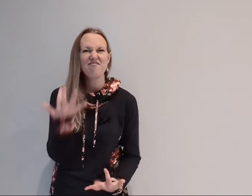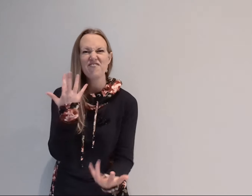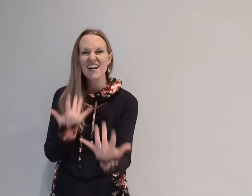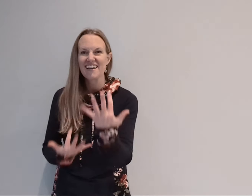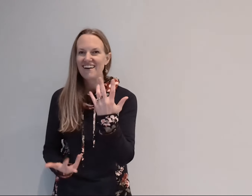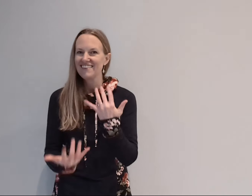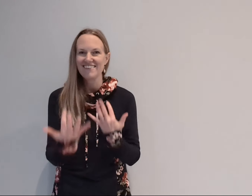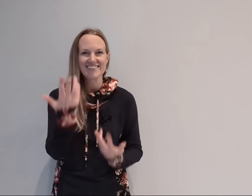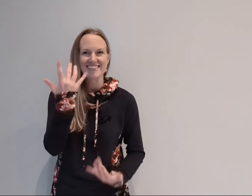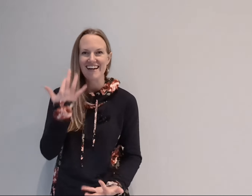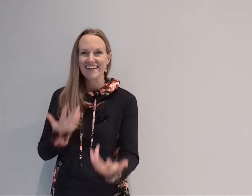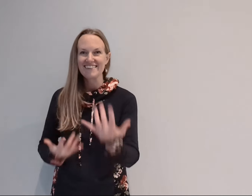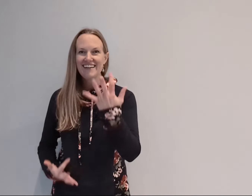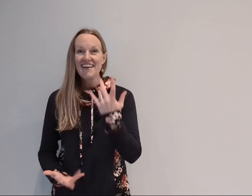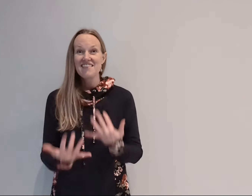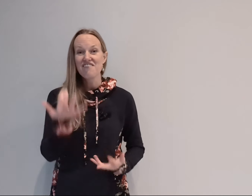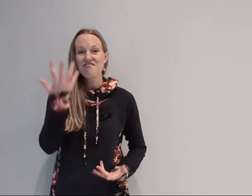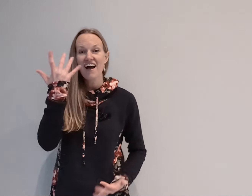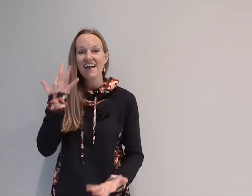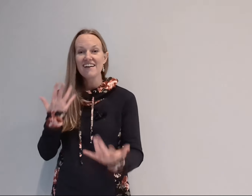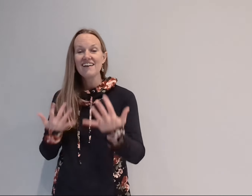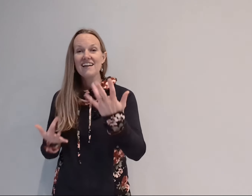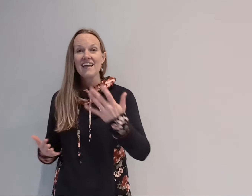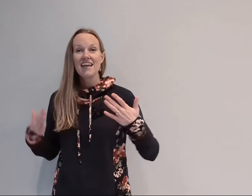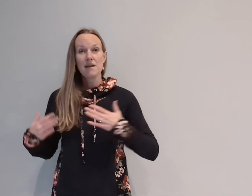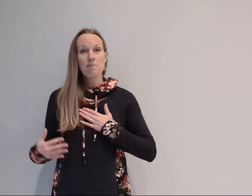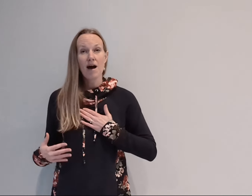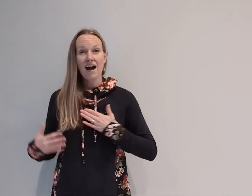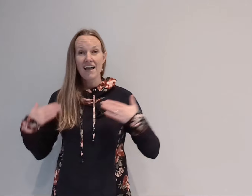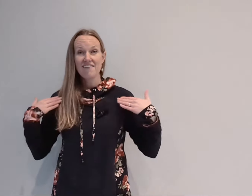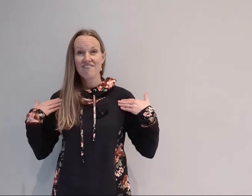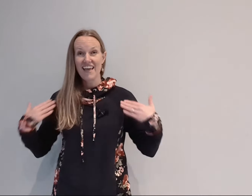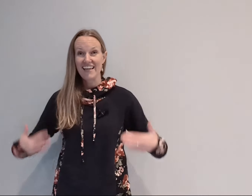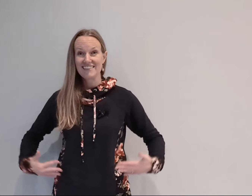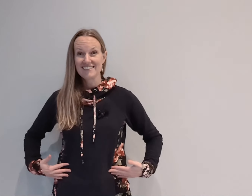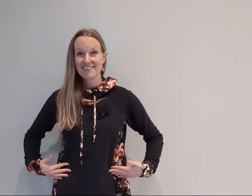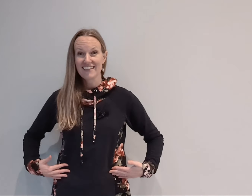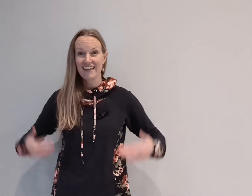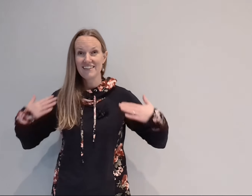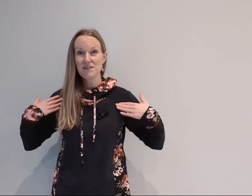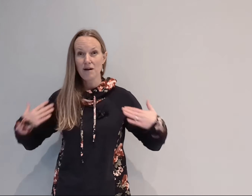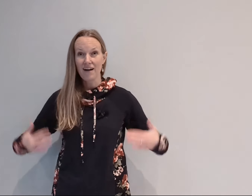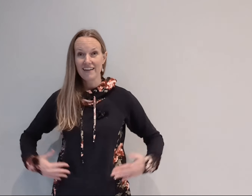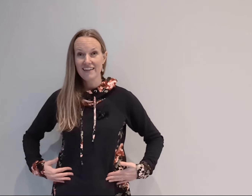fire i love this sign the fire in my veins okay in your body